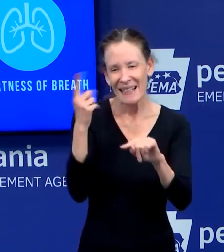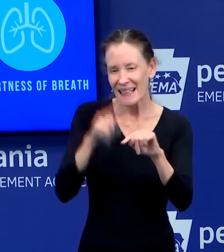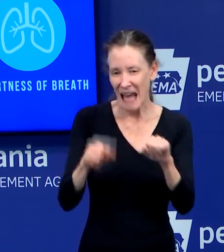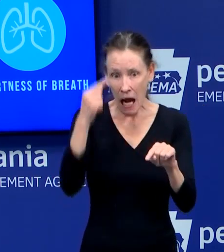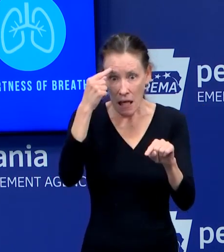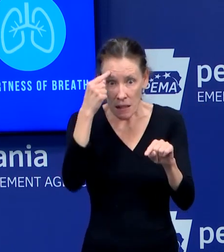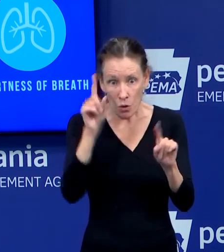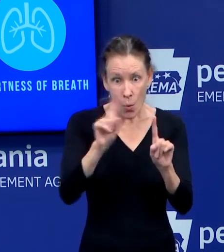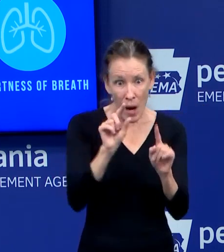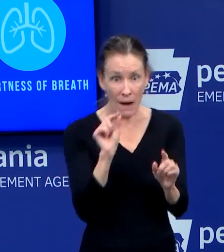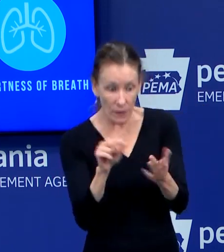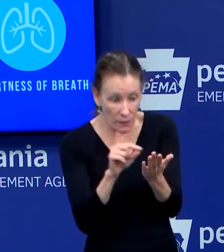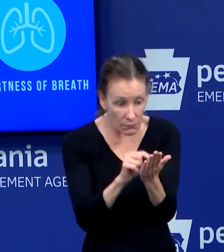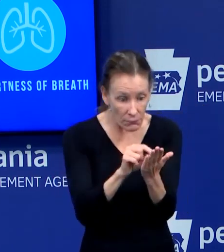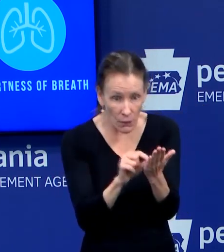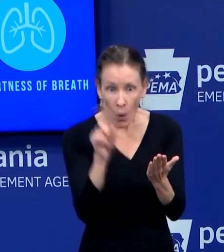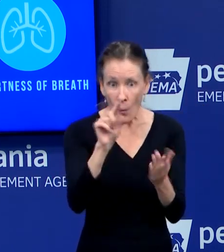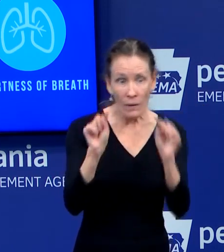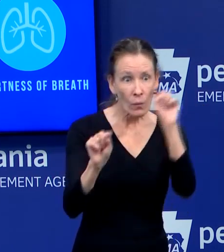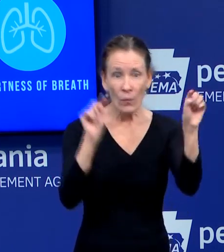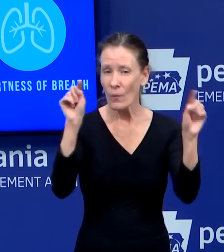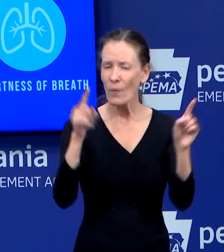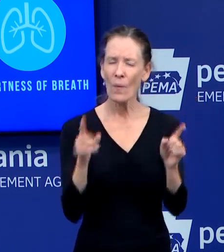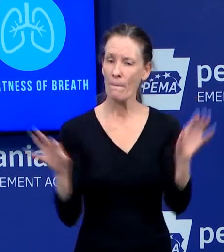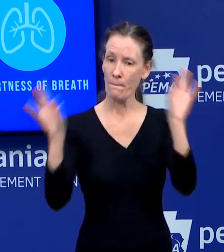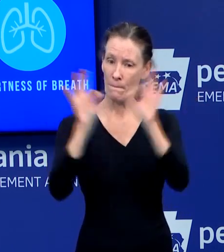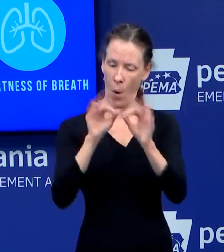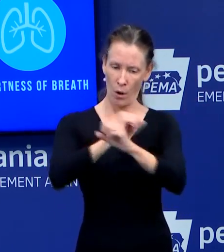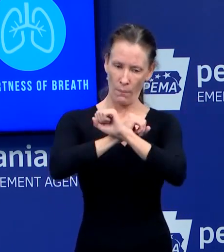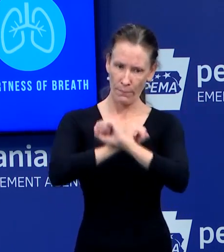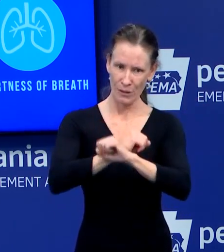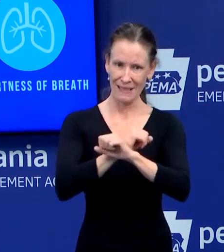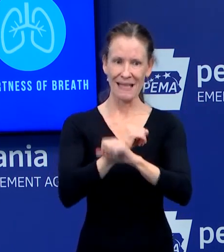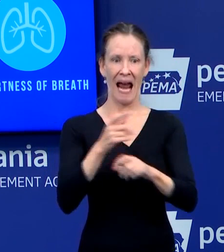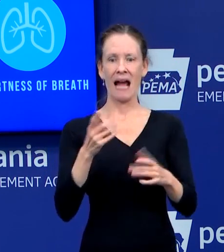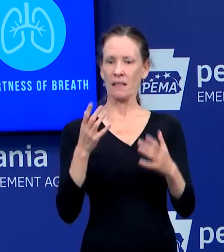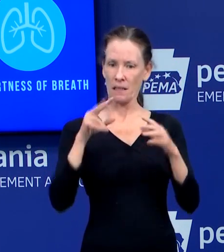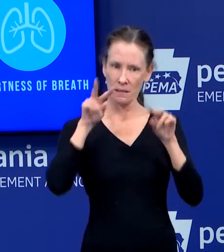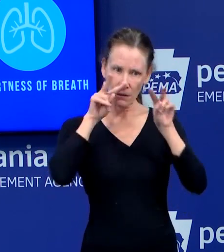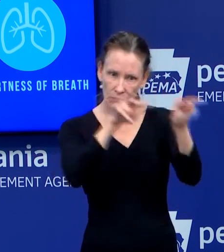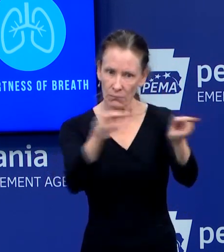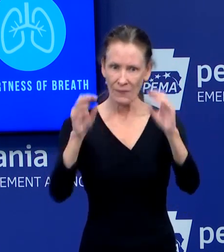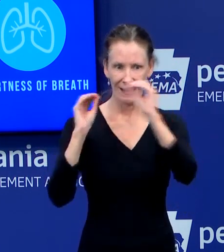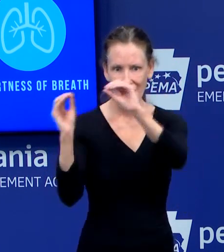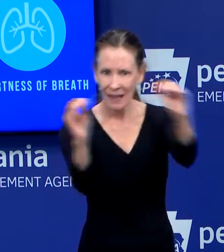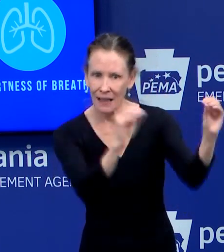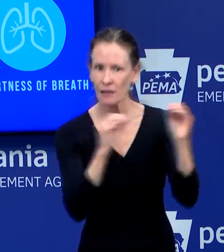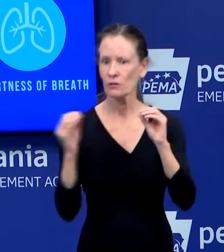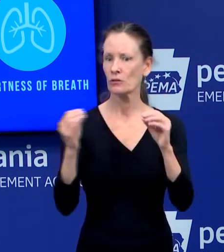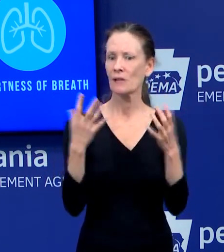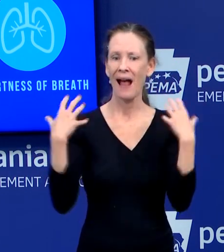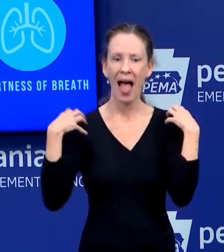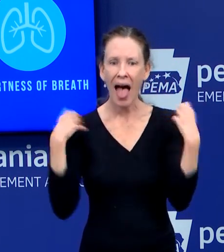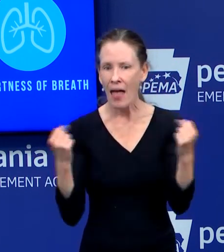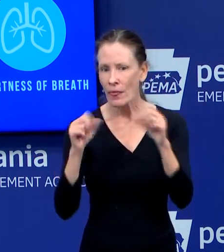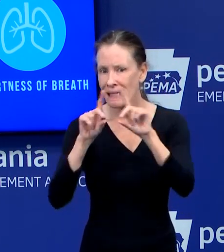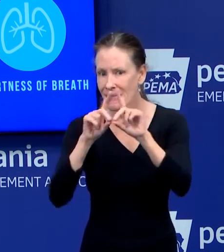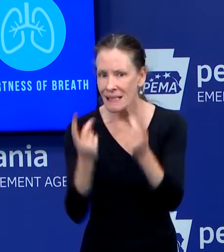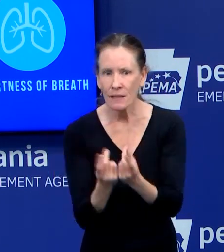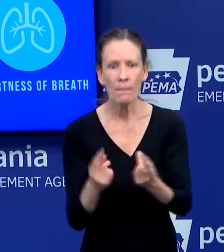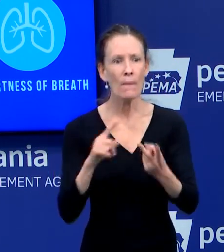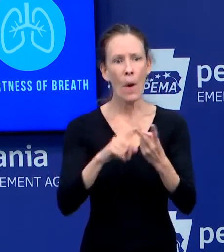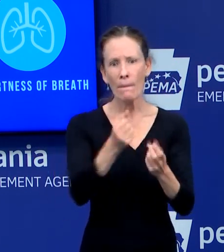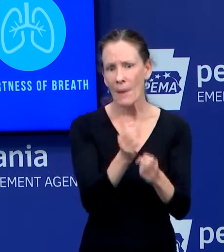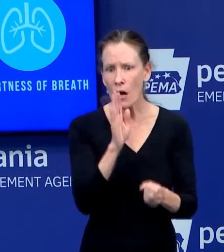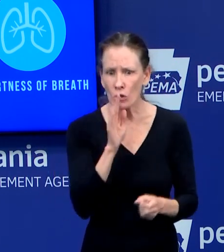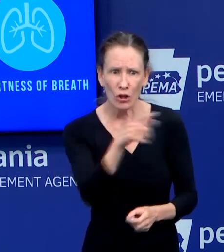constantly in communication with county and municipal health departments, as well as our federal partners to make sure that not only do we have stores of said PPE,